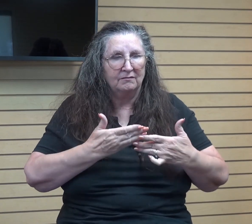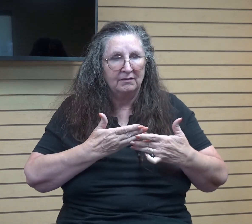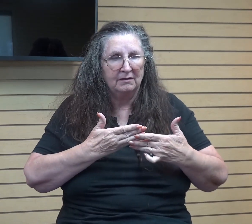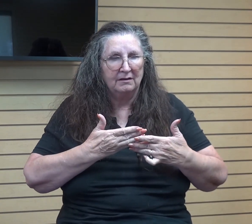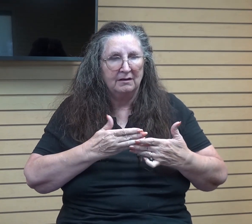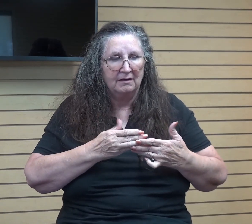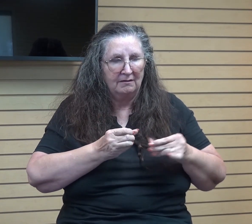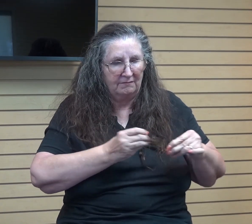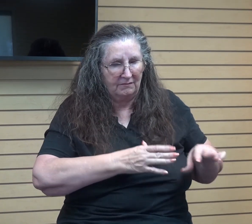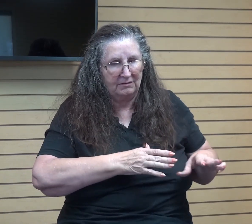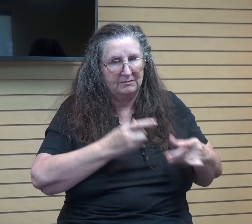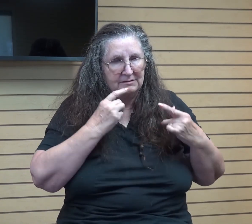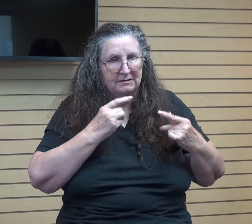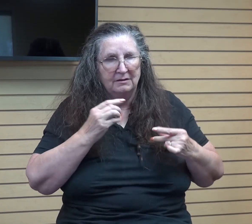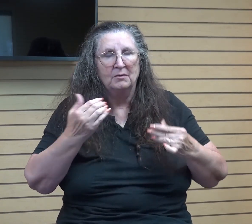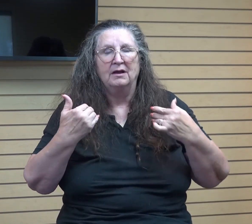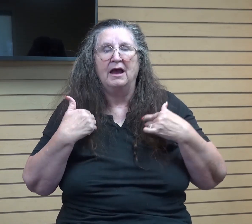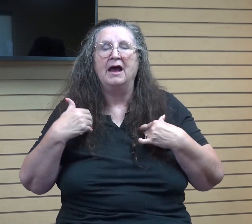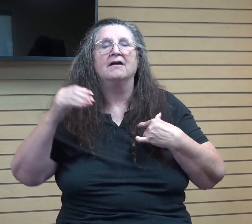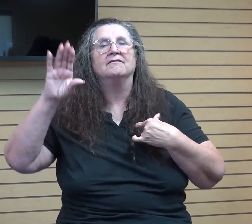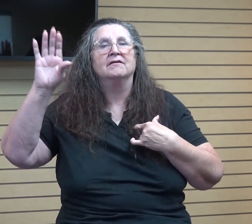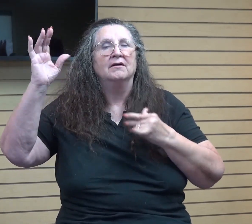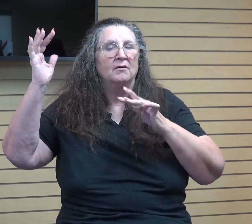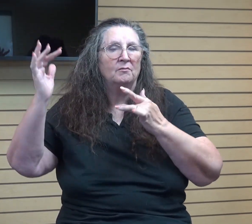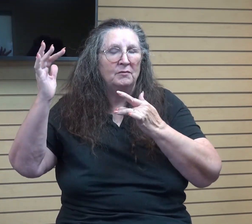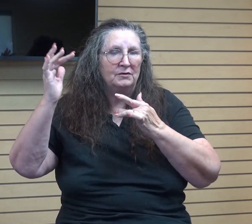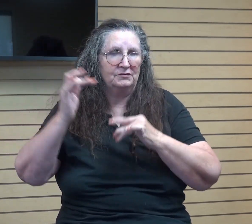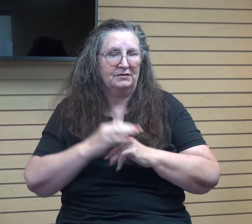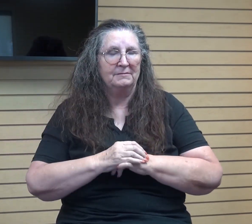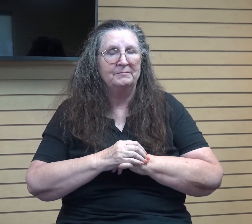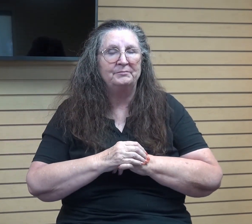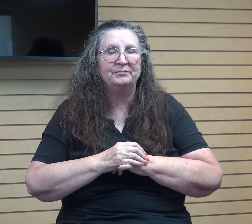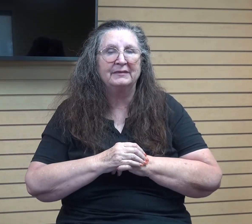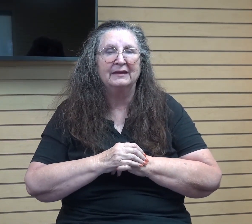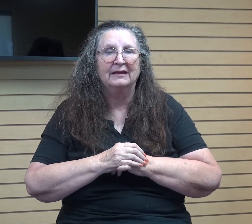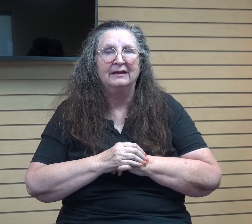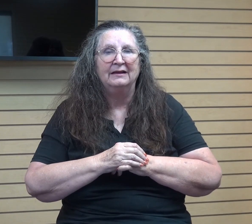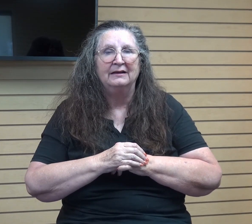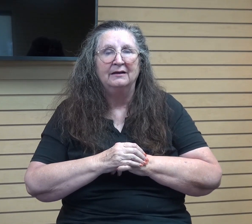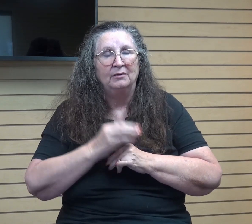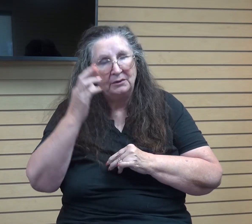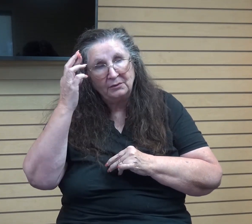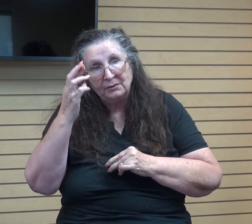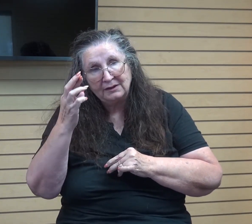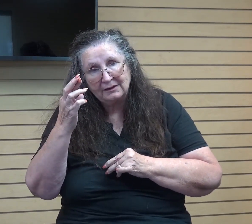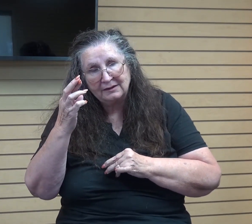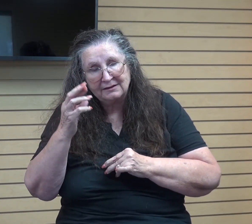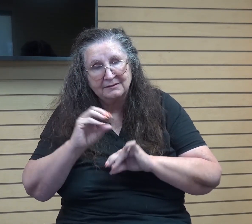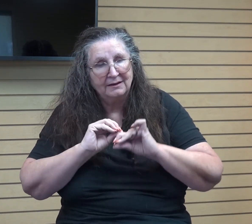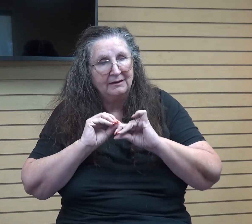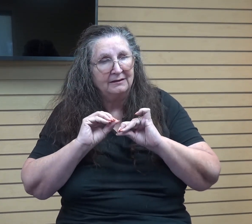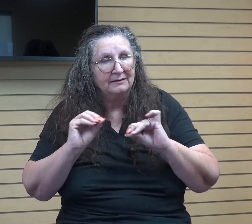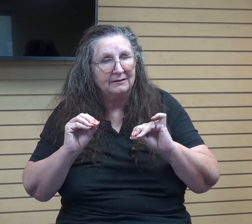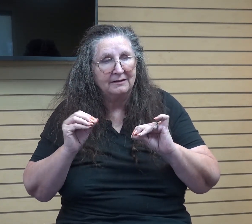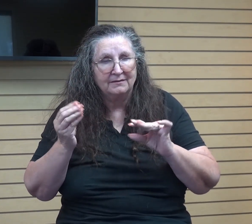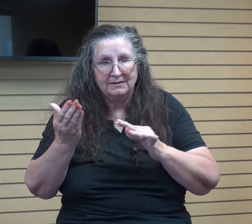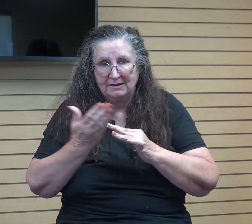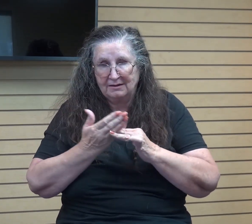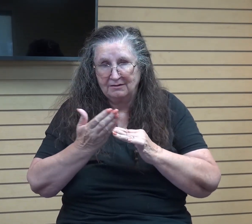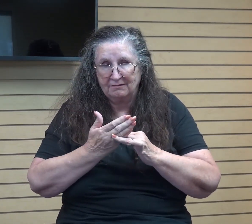them will have mercy. And so we realize that there's nothing that gets in the way of